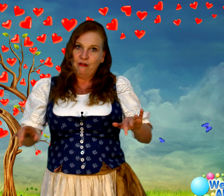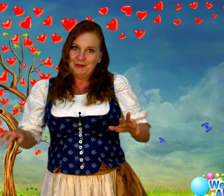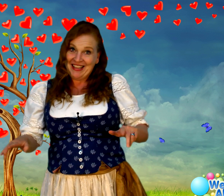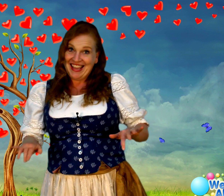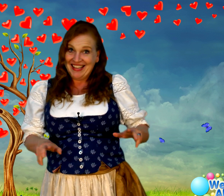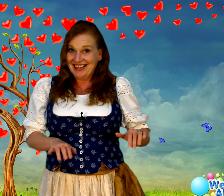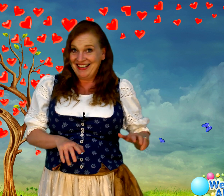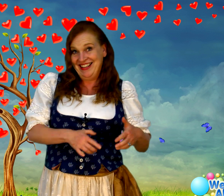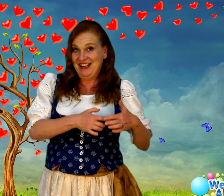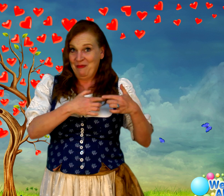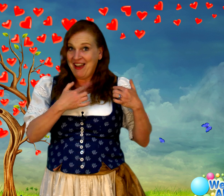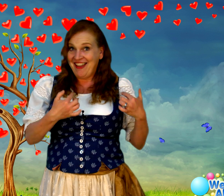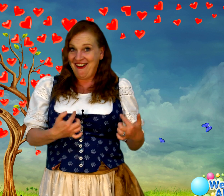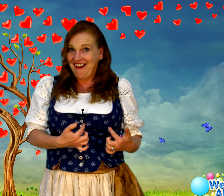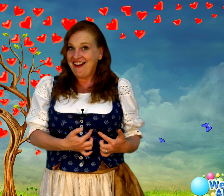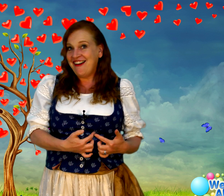playing in my heart.